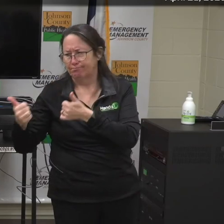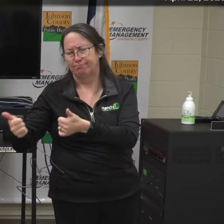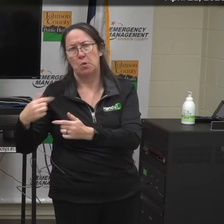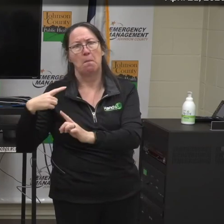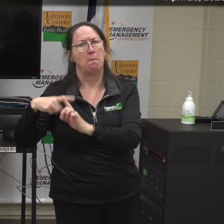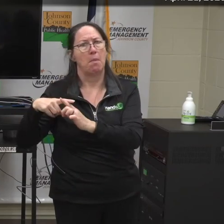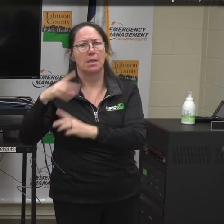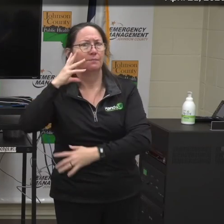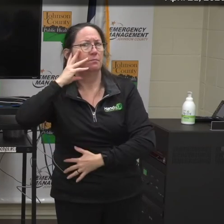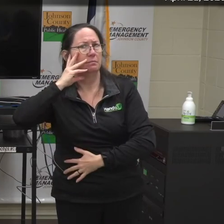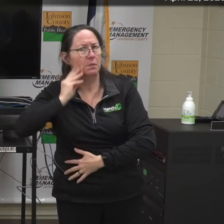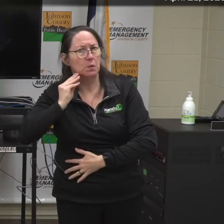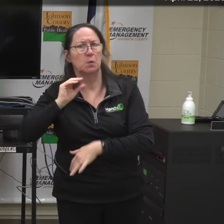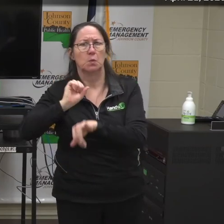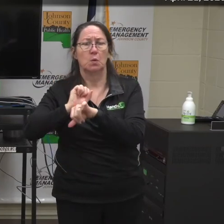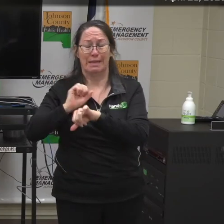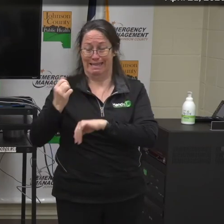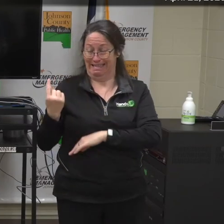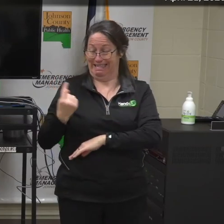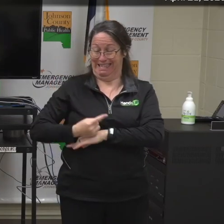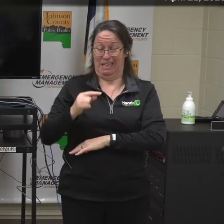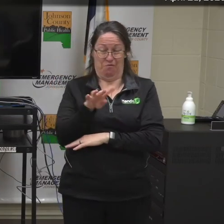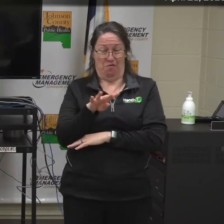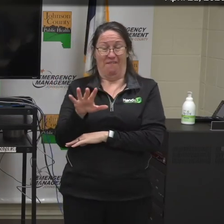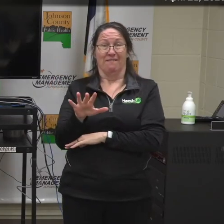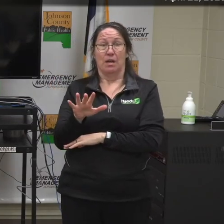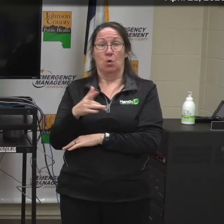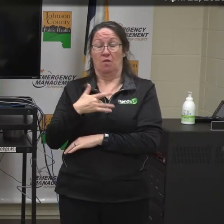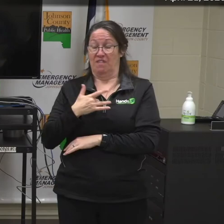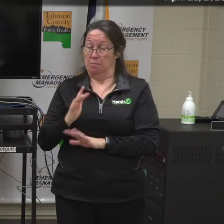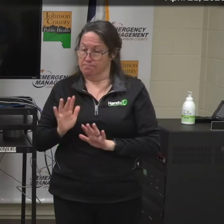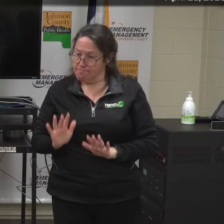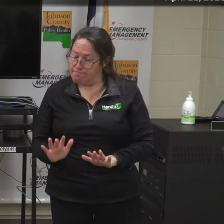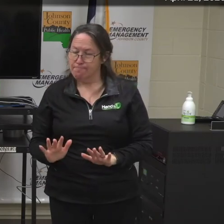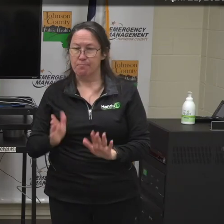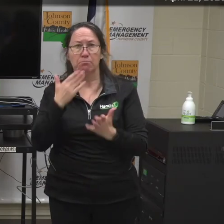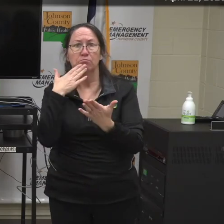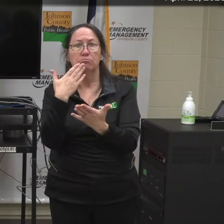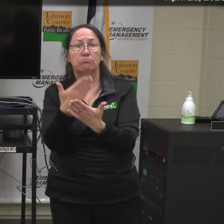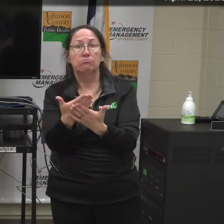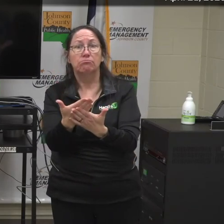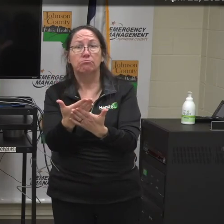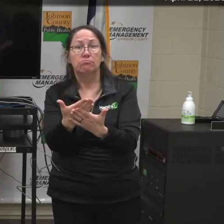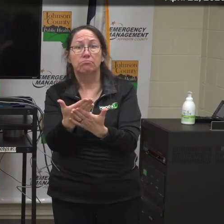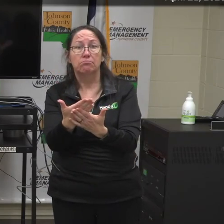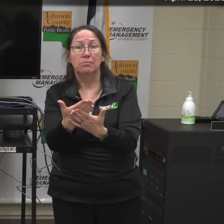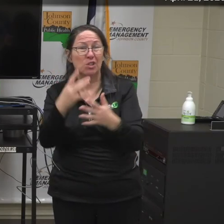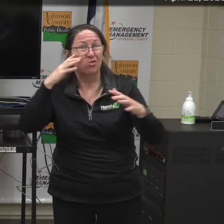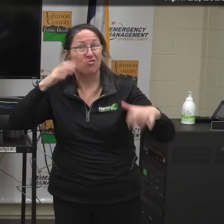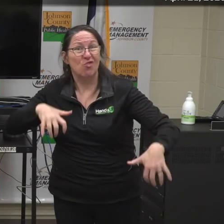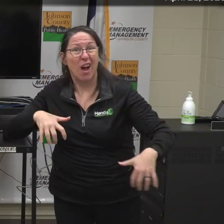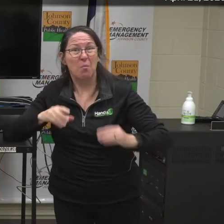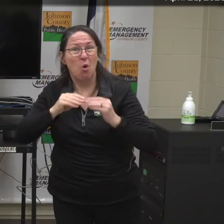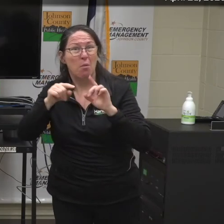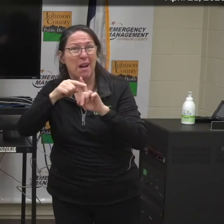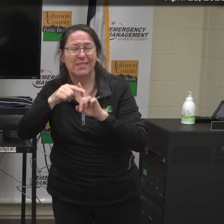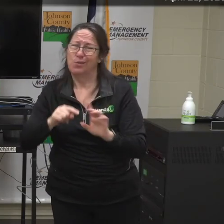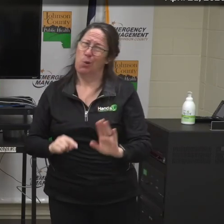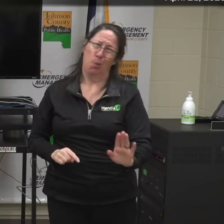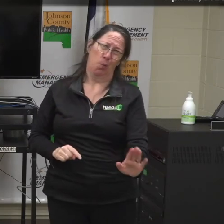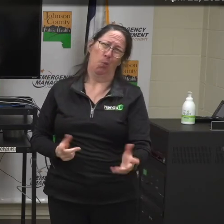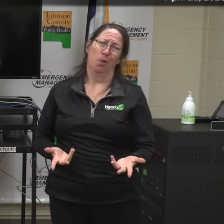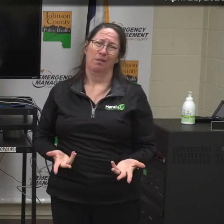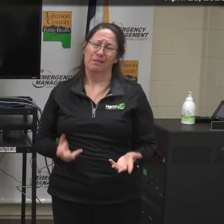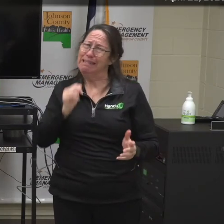etc. So we're at day 45 of this, and we feel like things are going along pretty well. Are we shocked that we're seeing more positives? No.